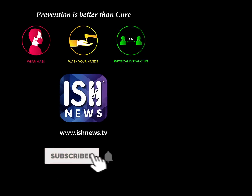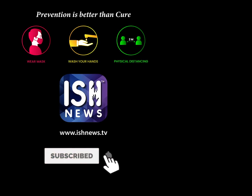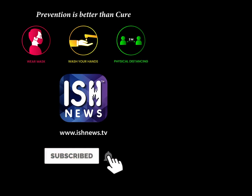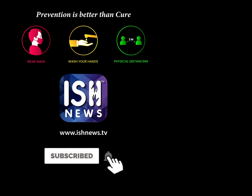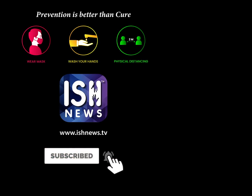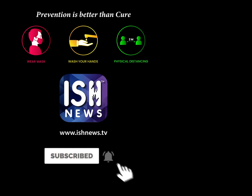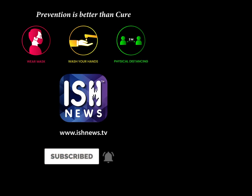schwer for the say